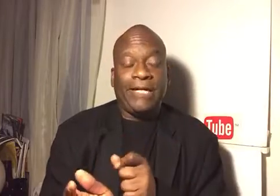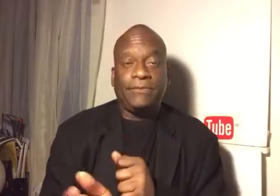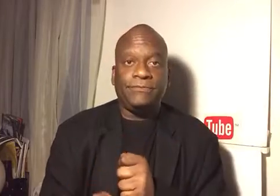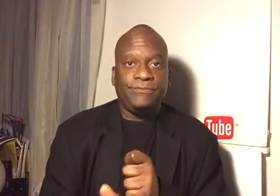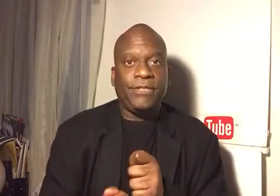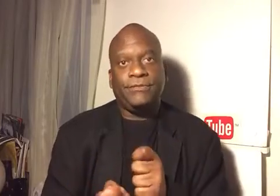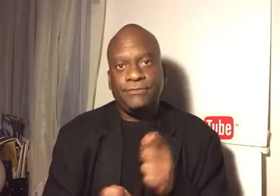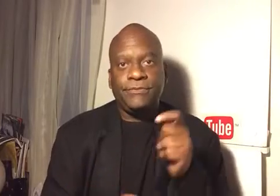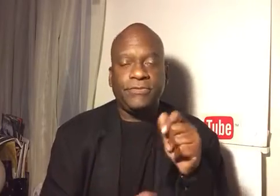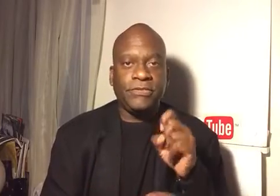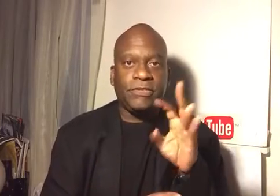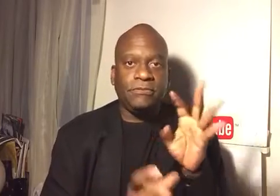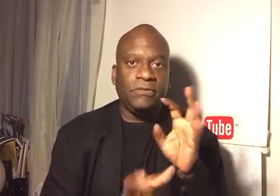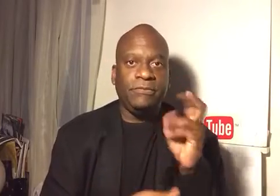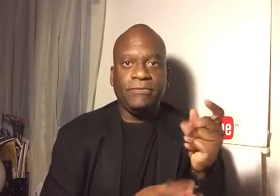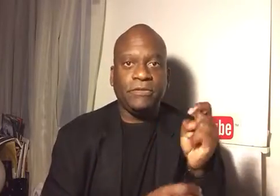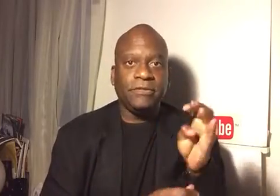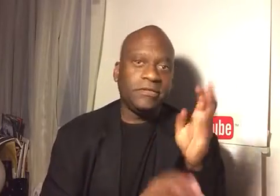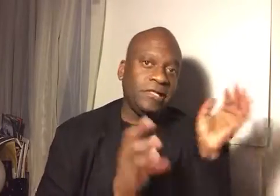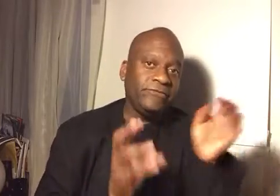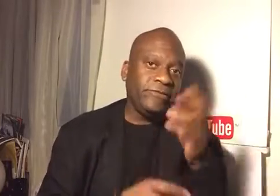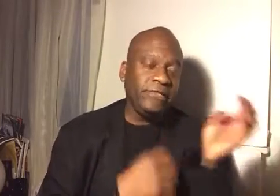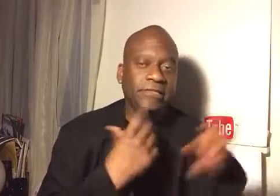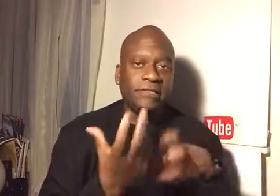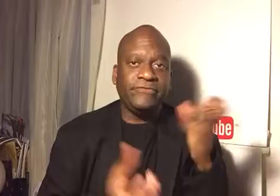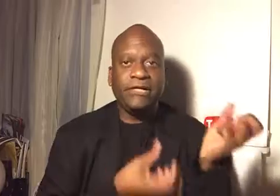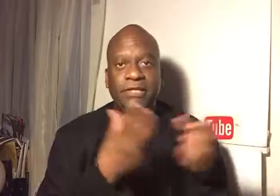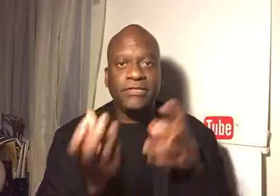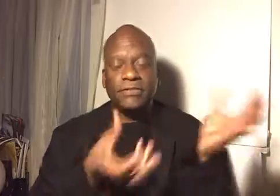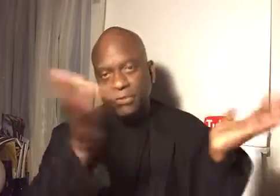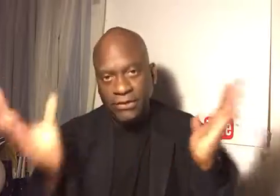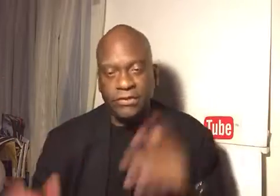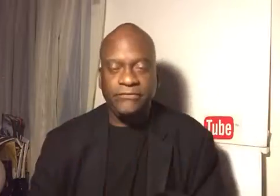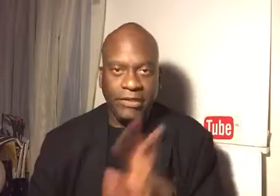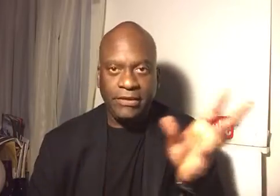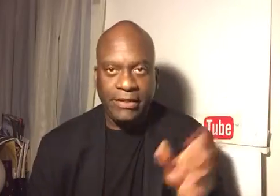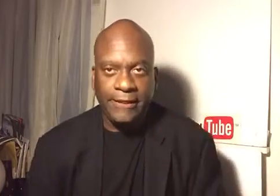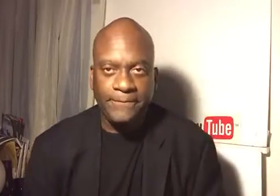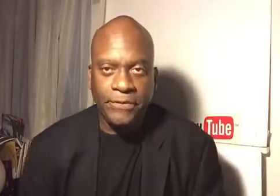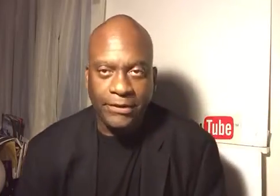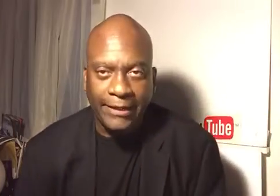But, you know, there was a road bump called slavery and violations and all that stuff. You get the idea. All right.